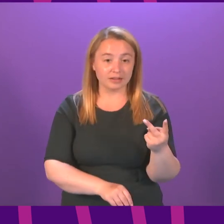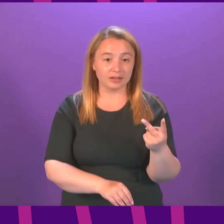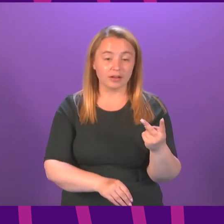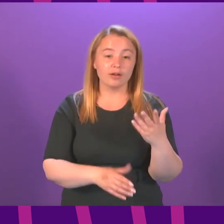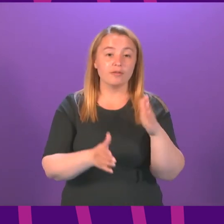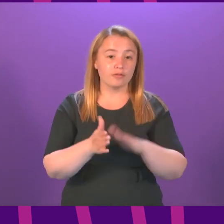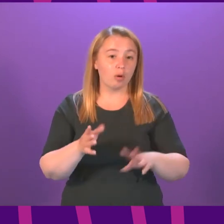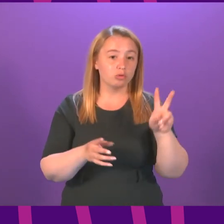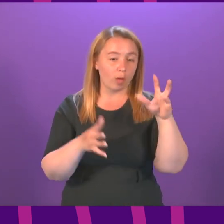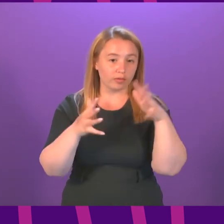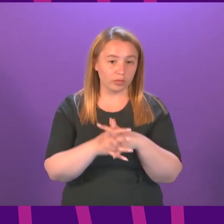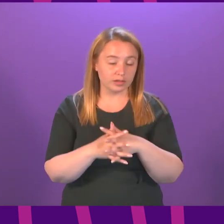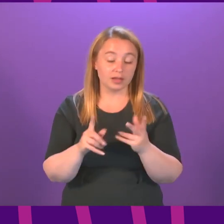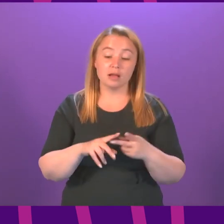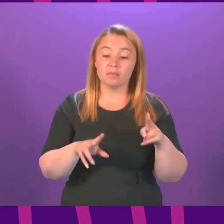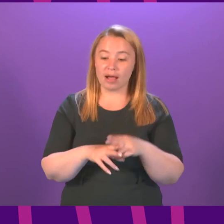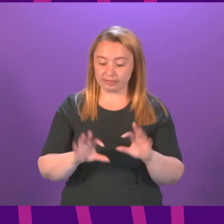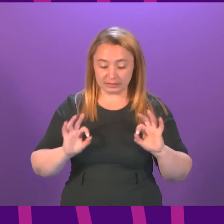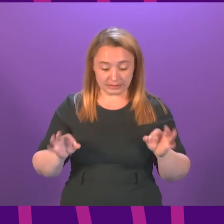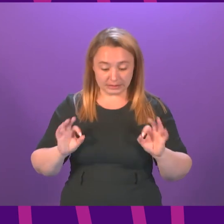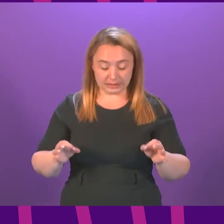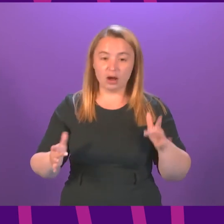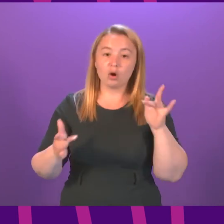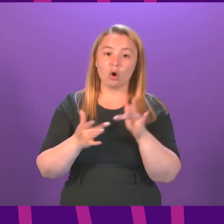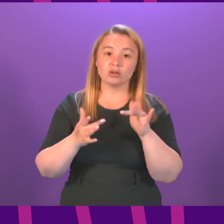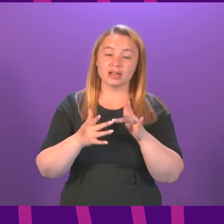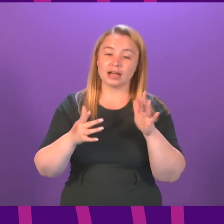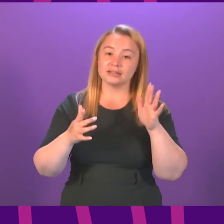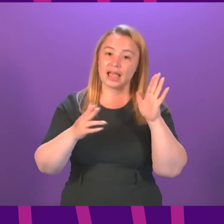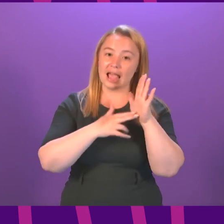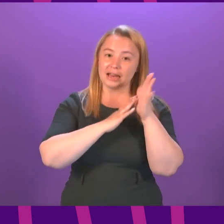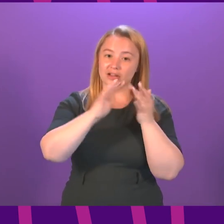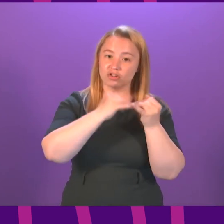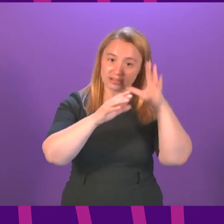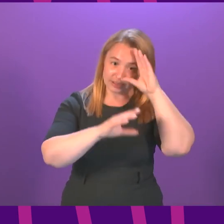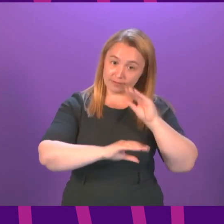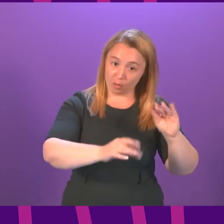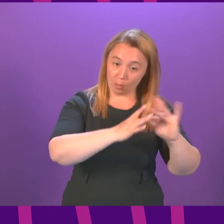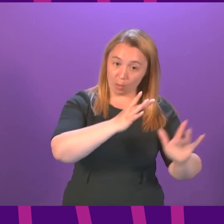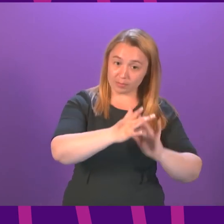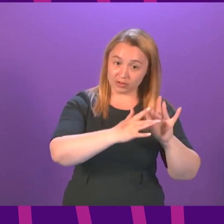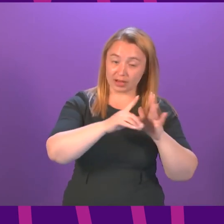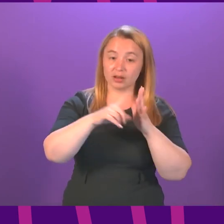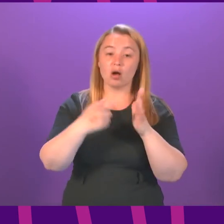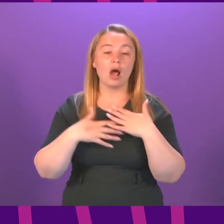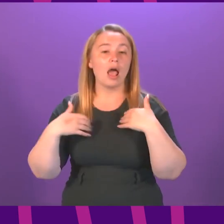get in touch with your local health board check through the NHS informed website in order that can be rectified